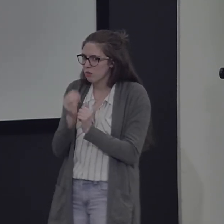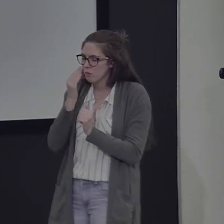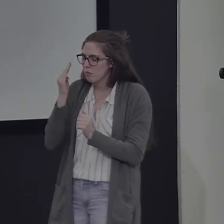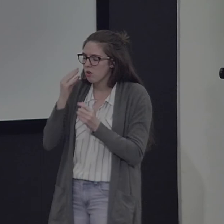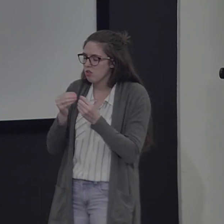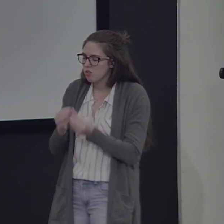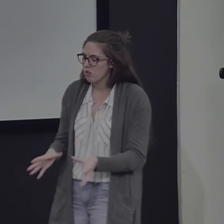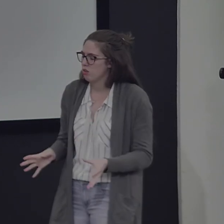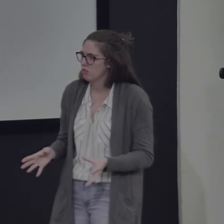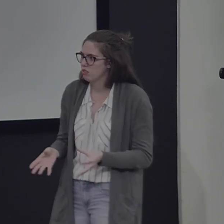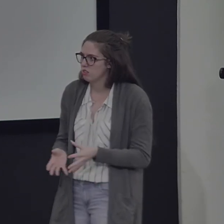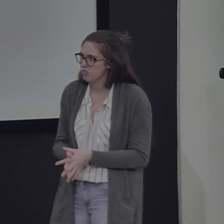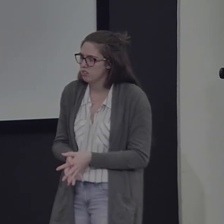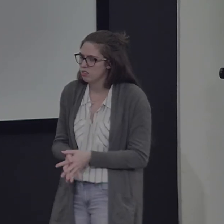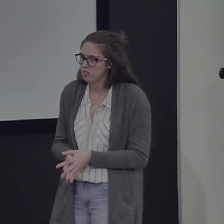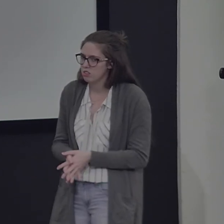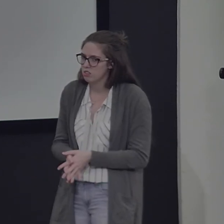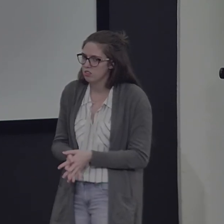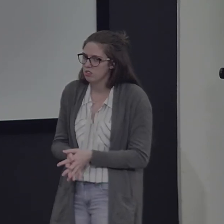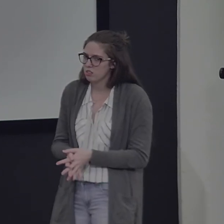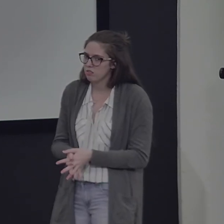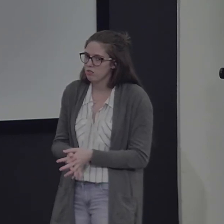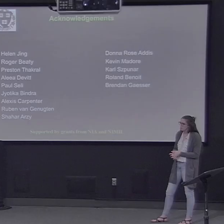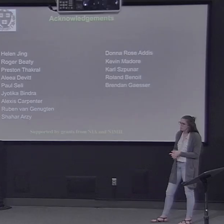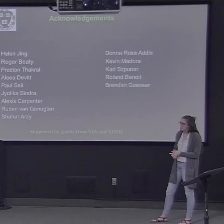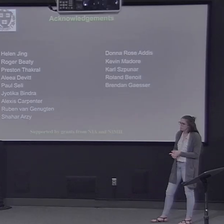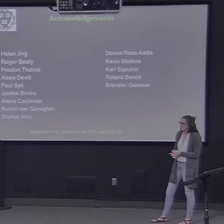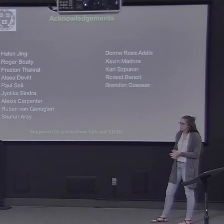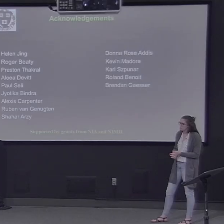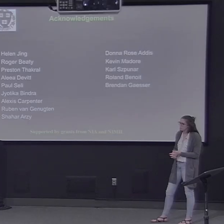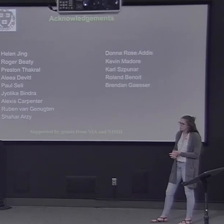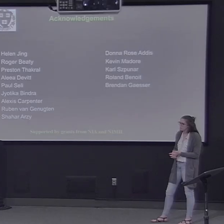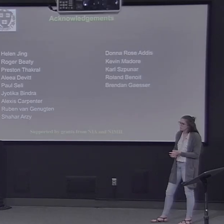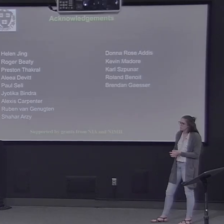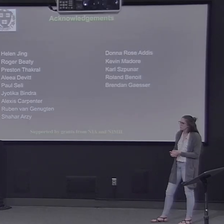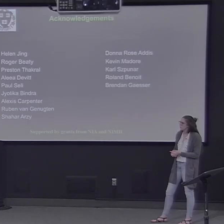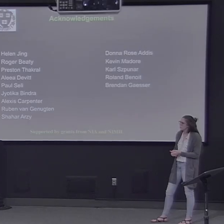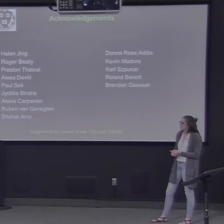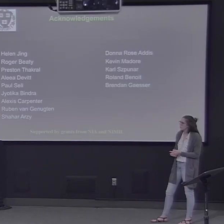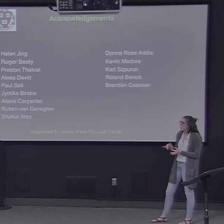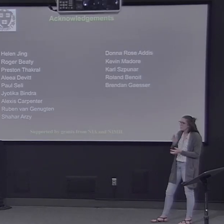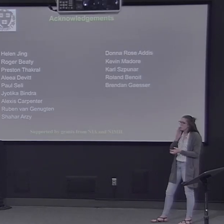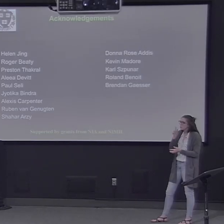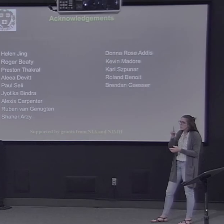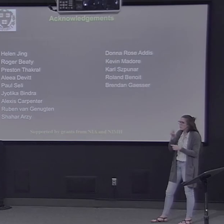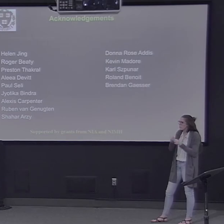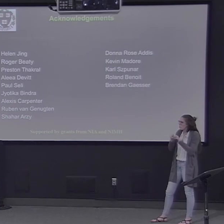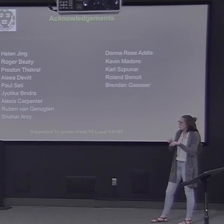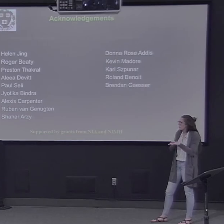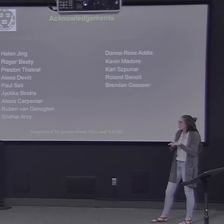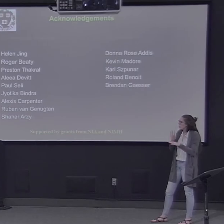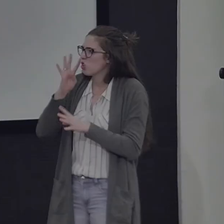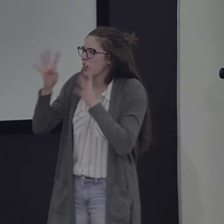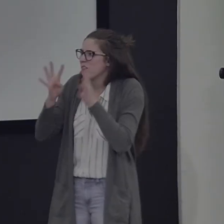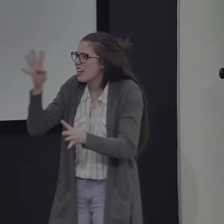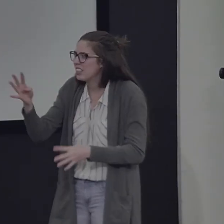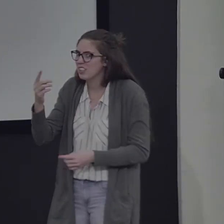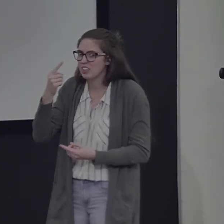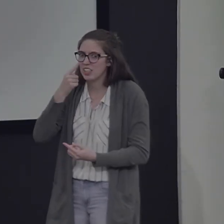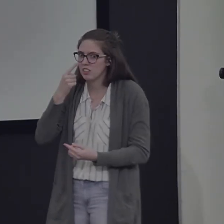steps to figure out what to do if they were lost in the woods or in a place that they didn't know, if they had complete memory loss? Would they have